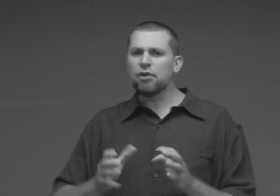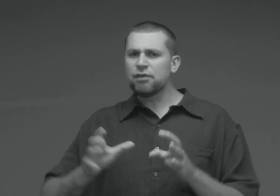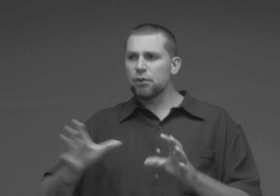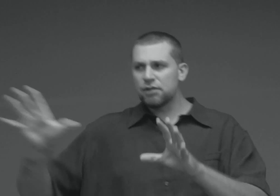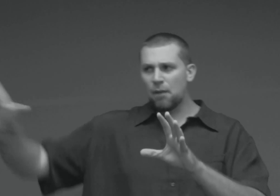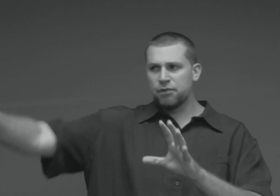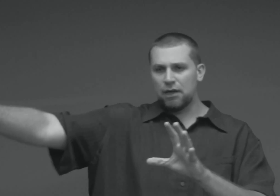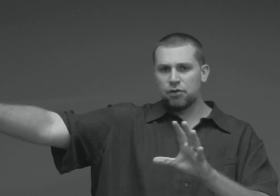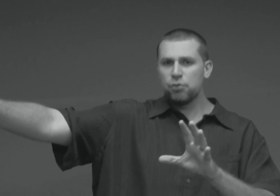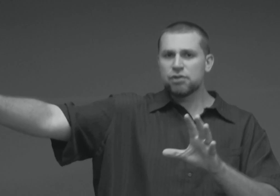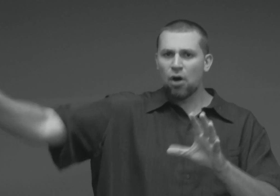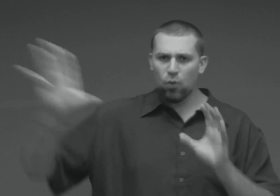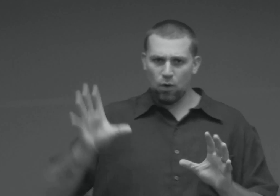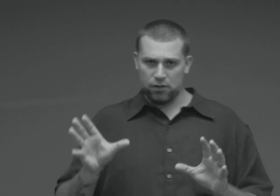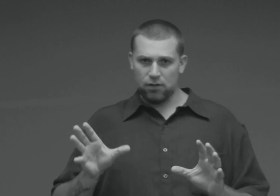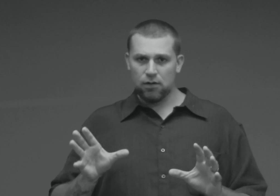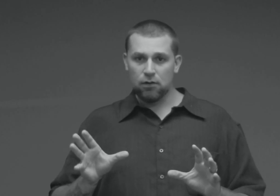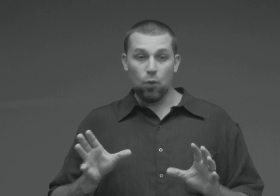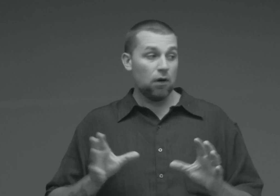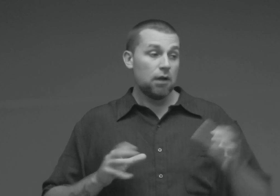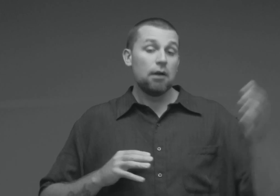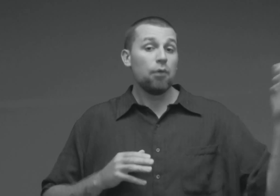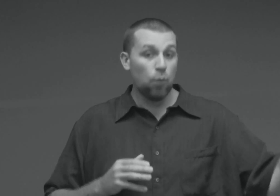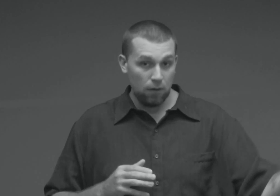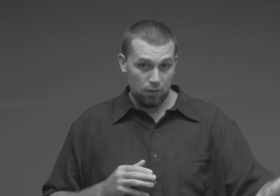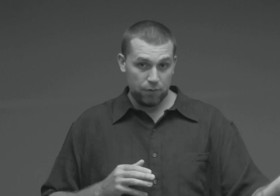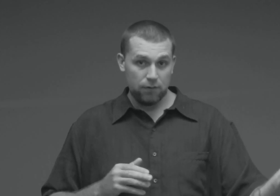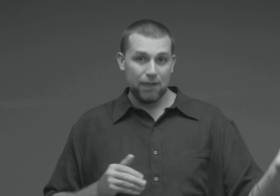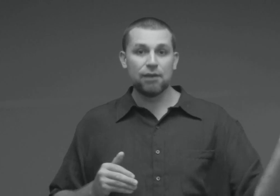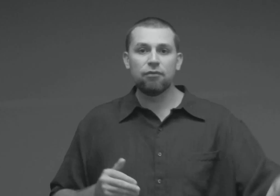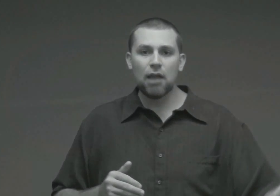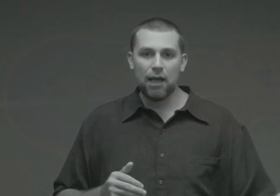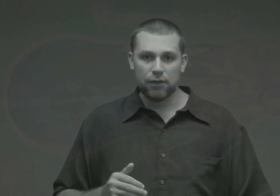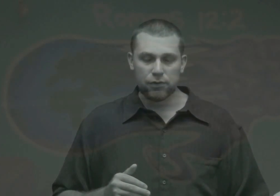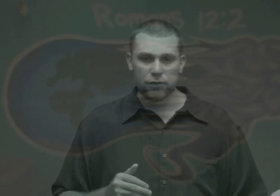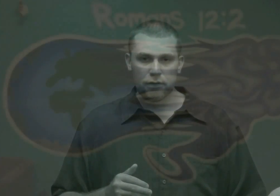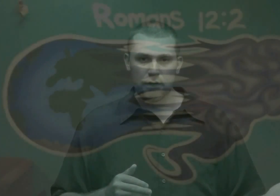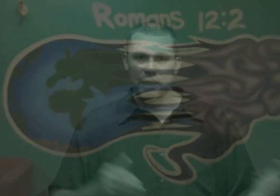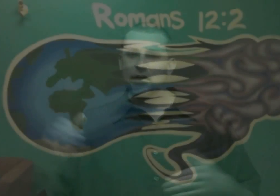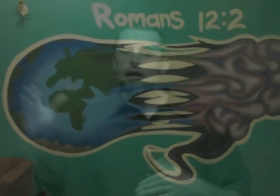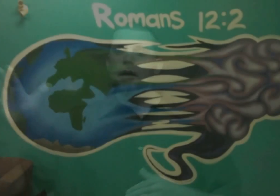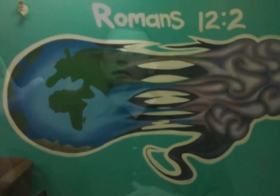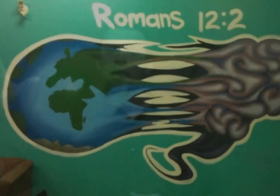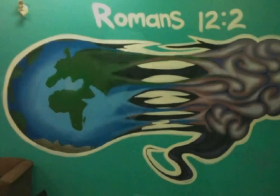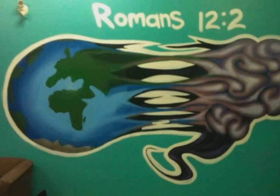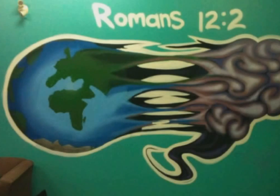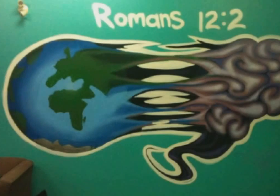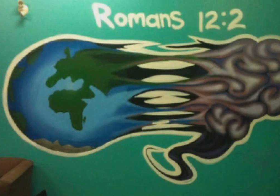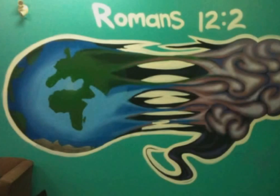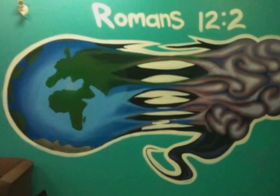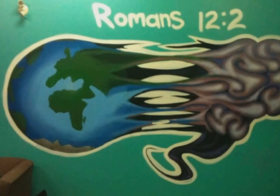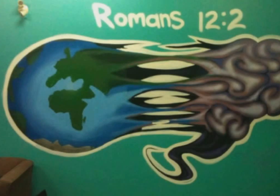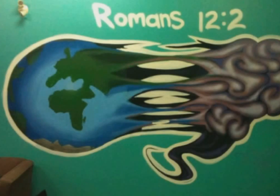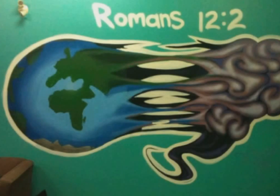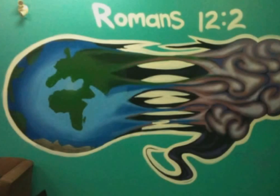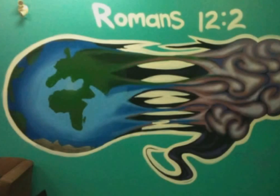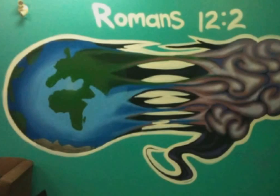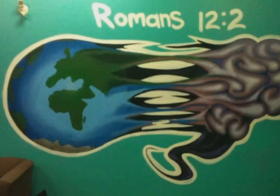are still subject to saltwater, or the world and the flesh, yet they also are subject to freshwater,